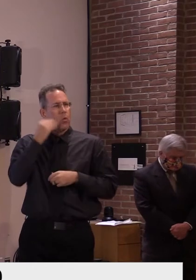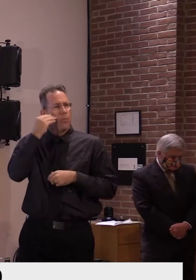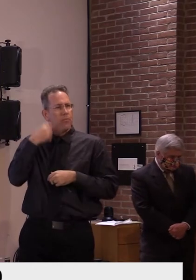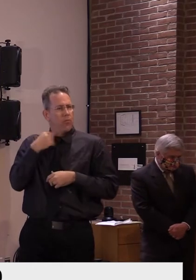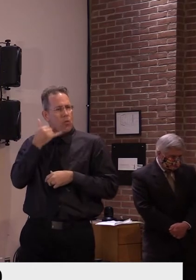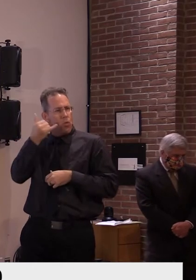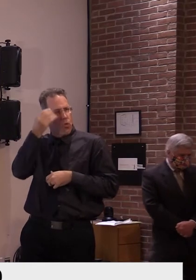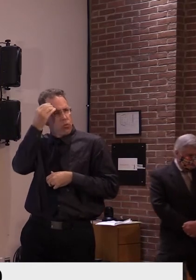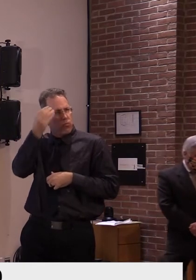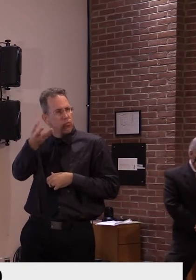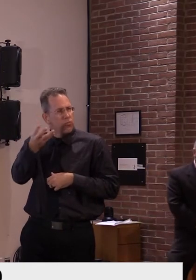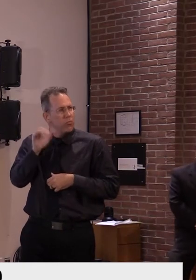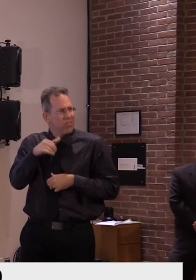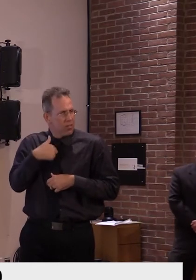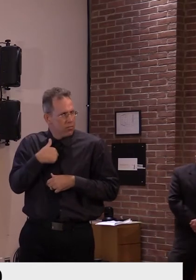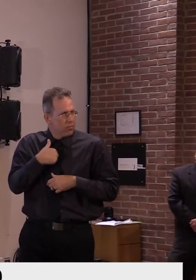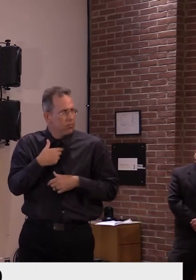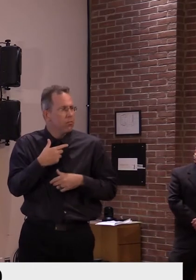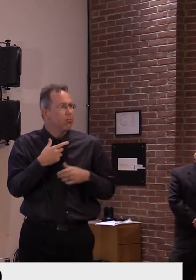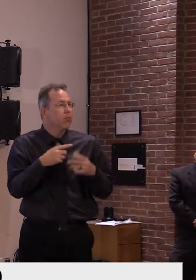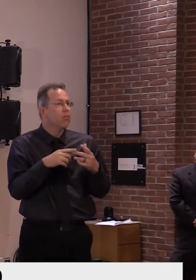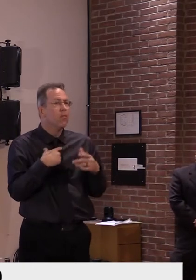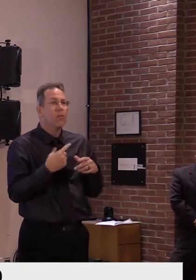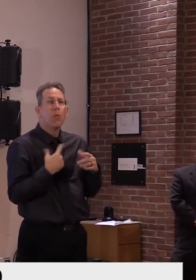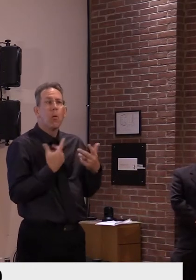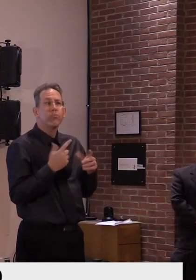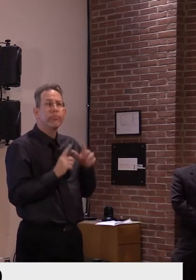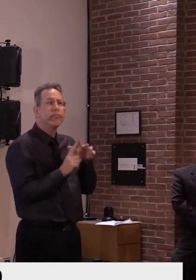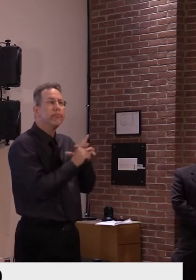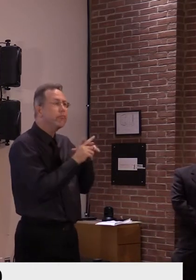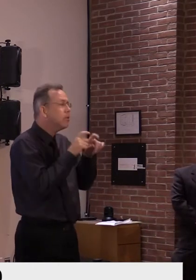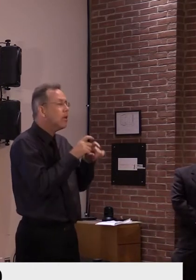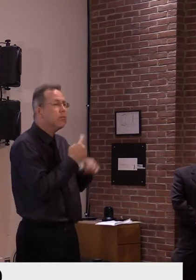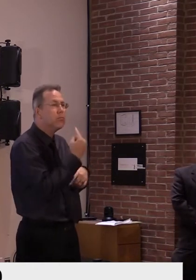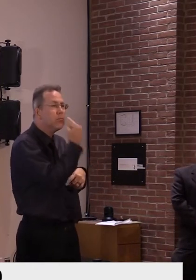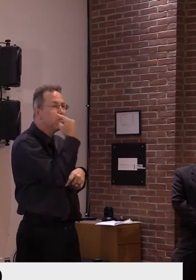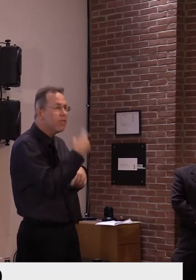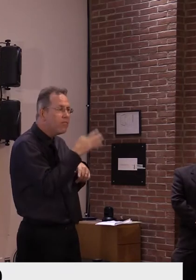they're infectious. So they don't get included in that count necessarily.